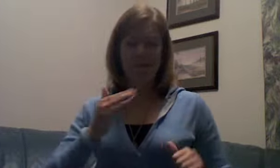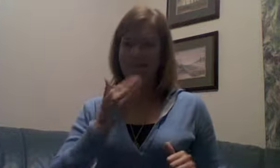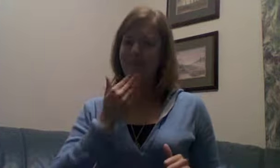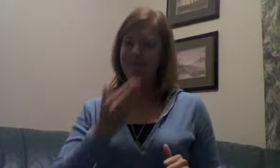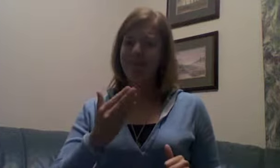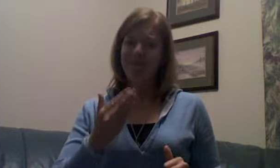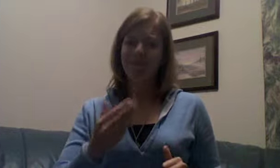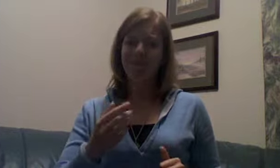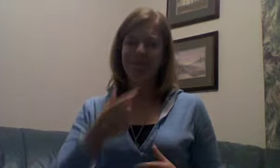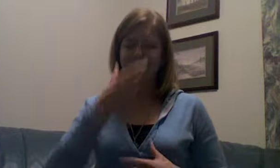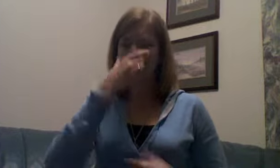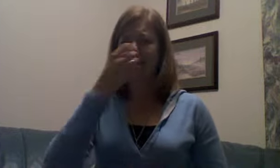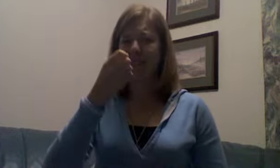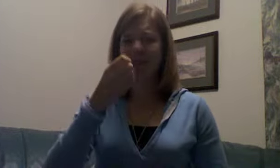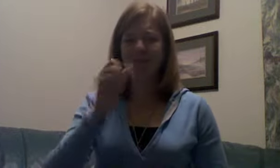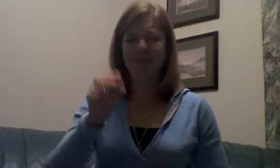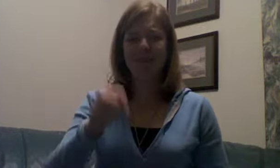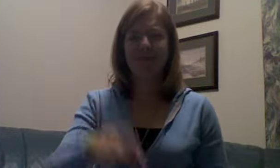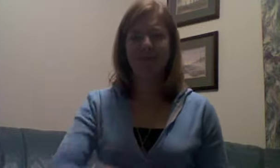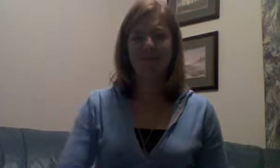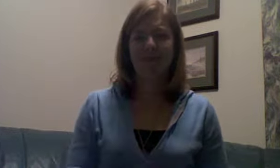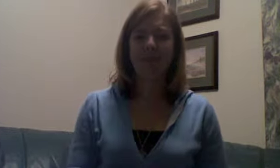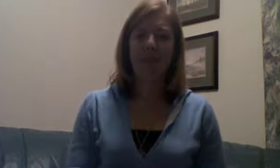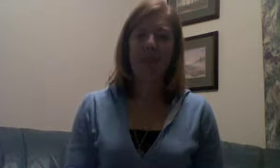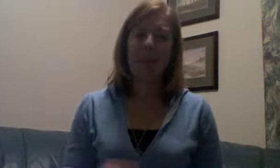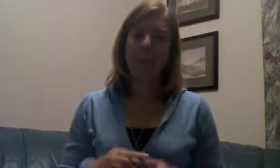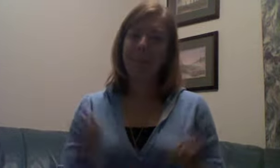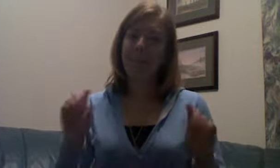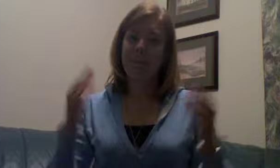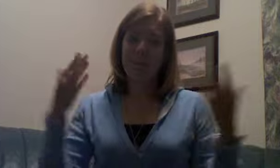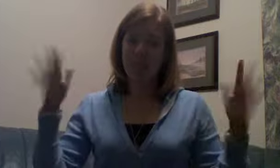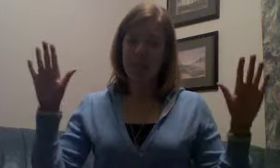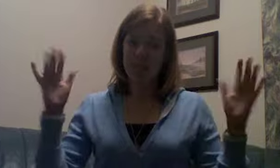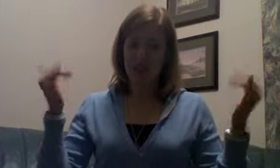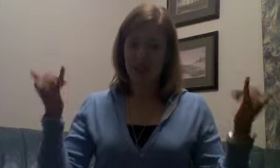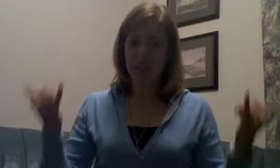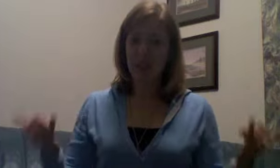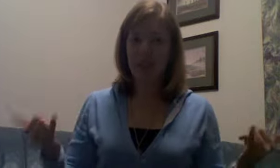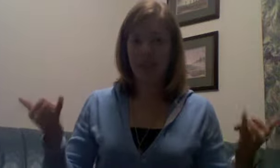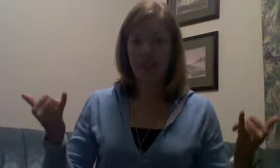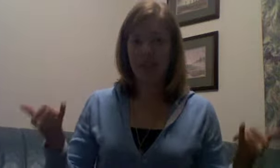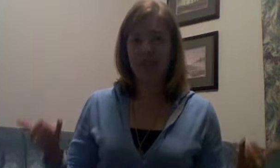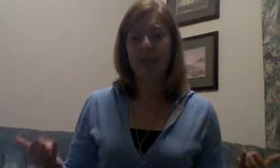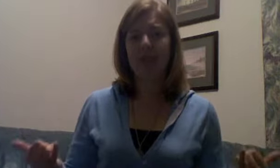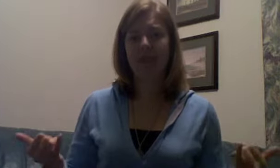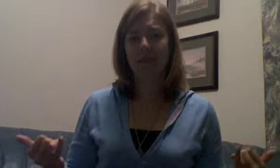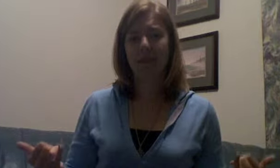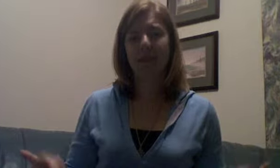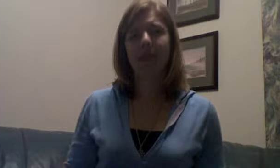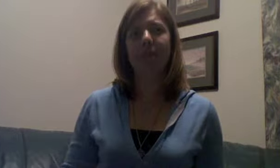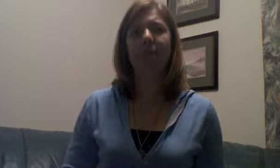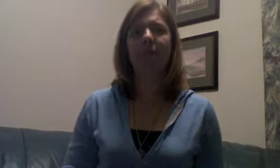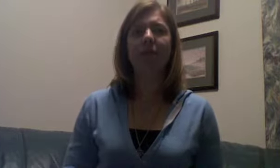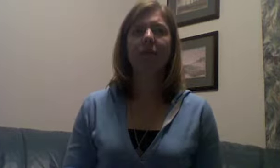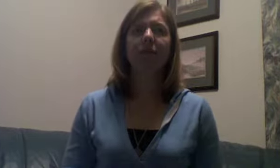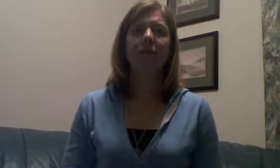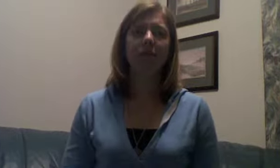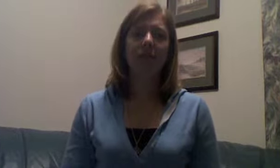very entertaining, but it's over now. But it's